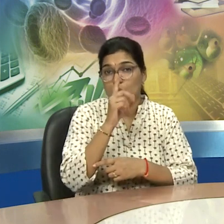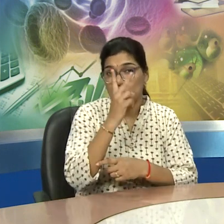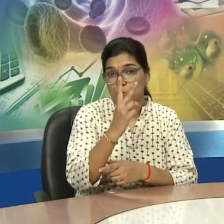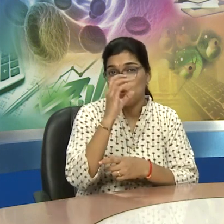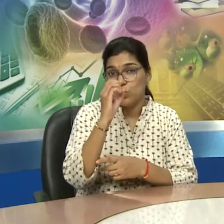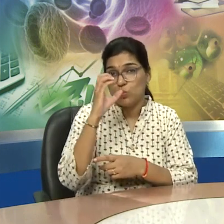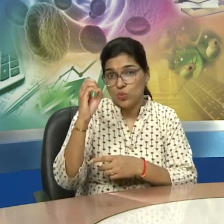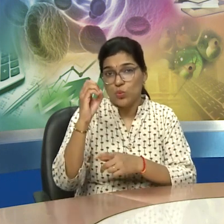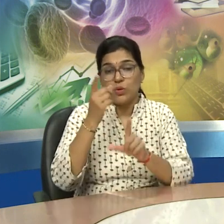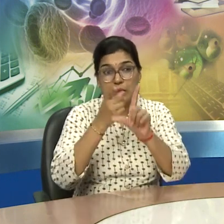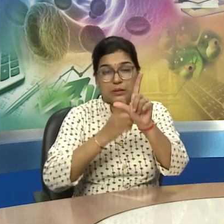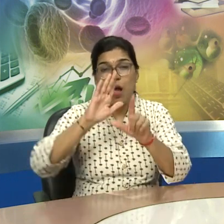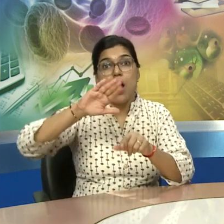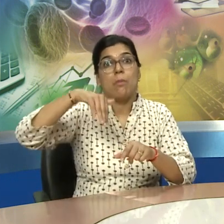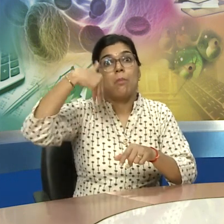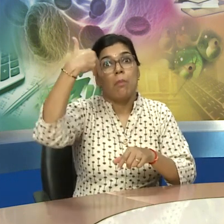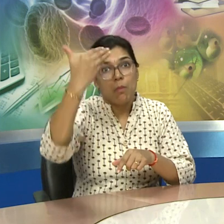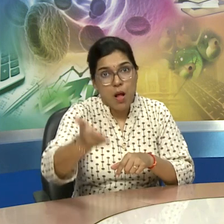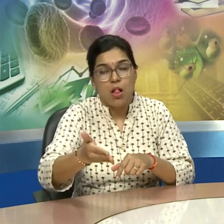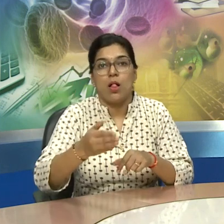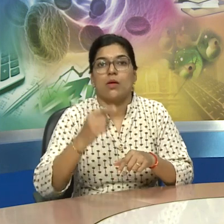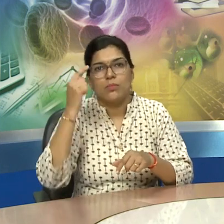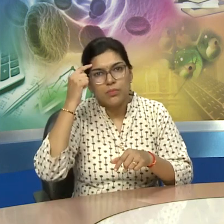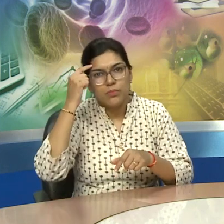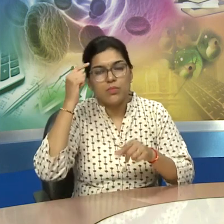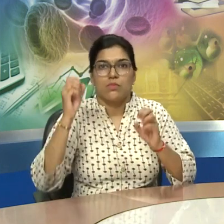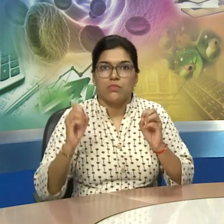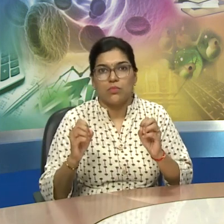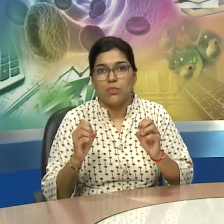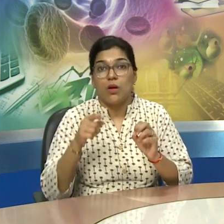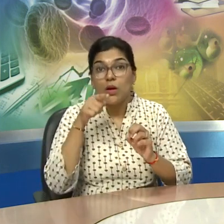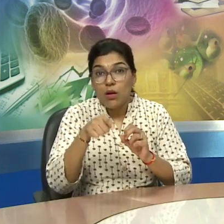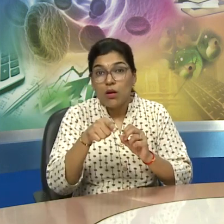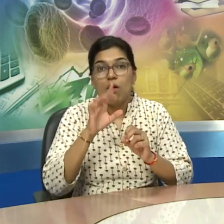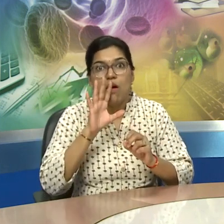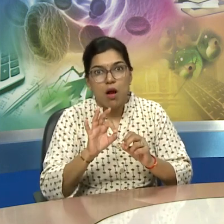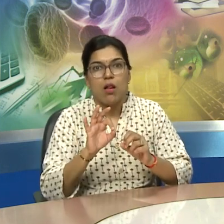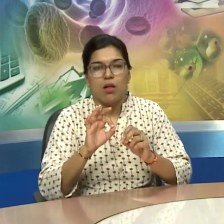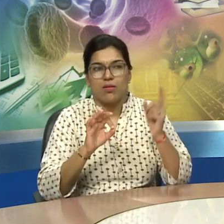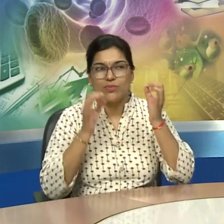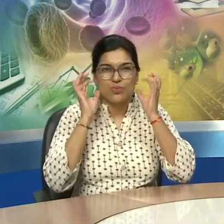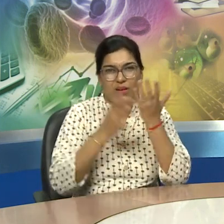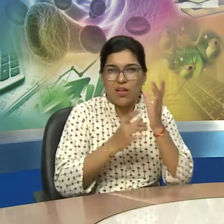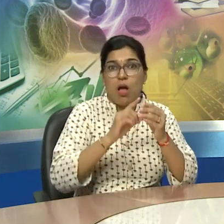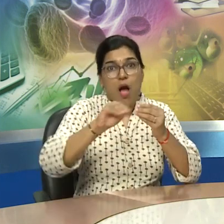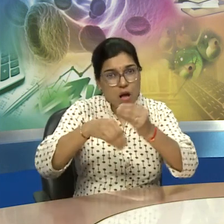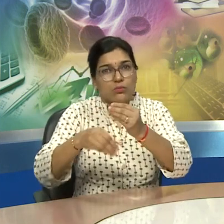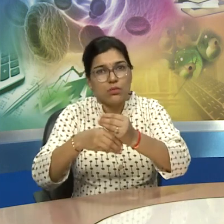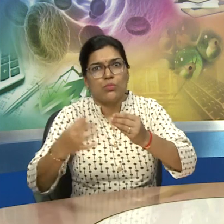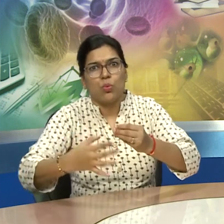and then slowly 2000 years later human began to make copper